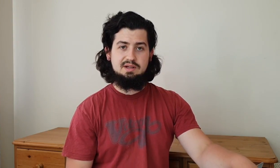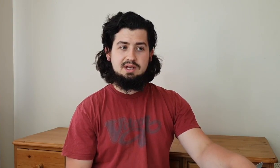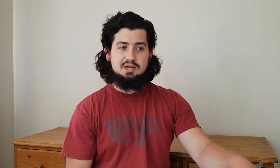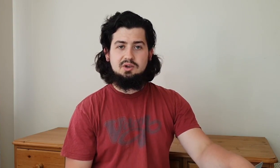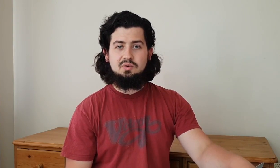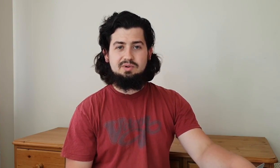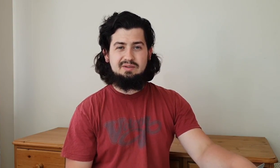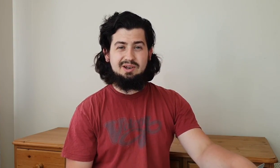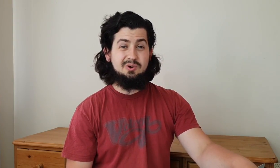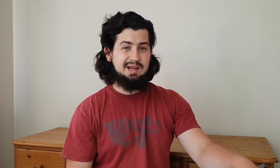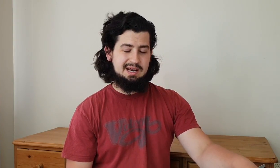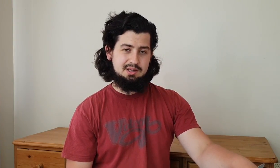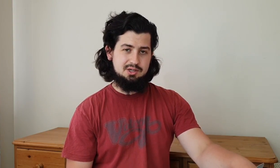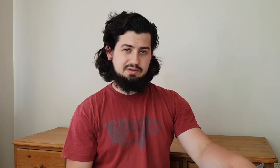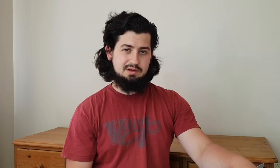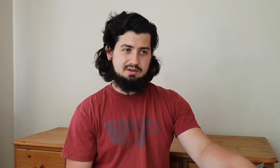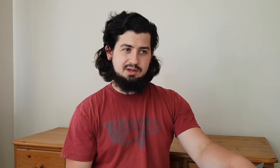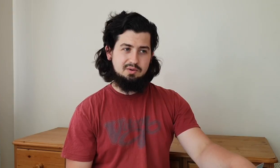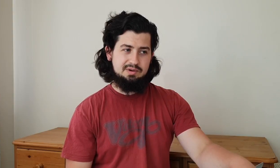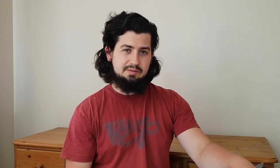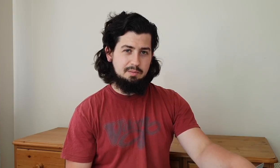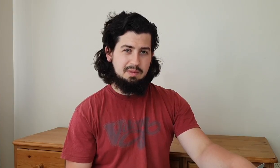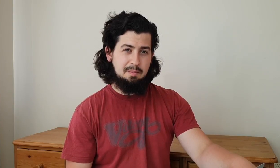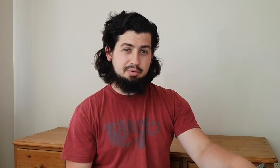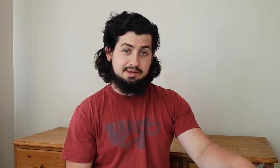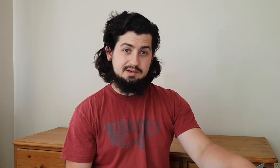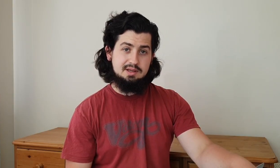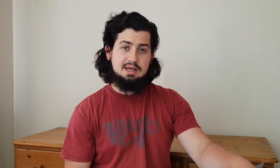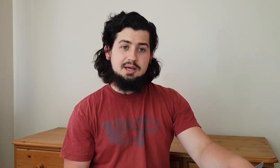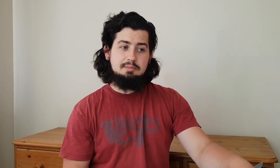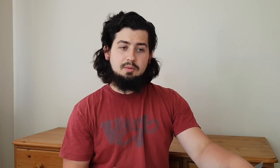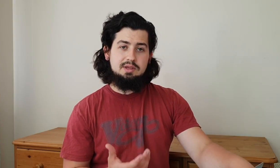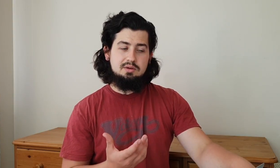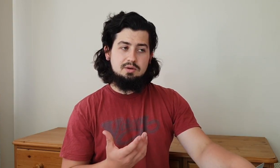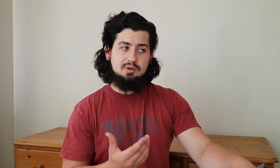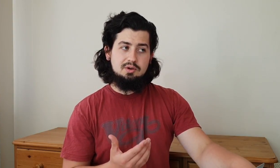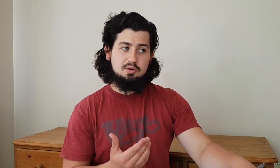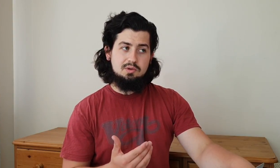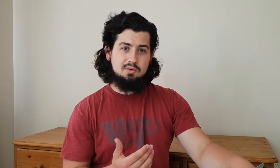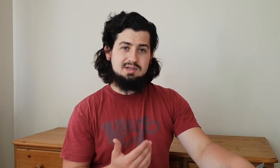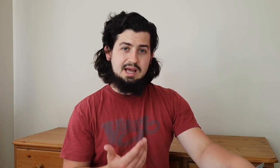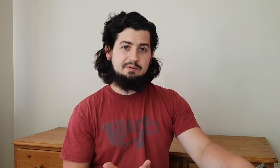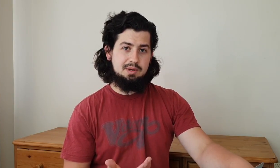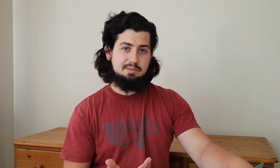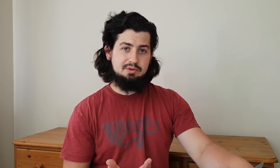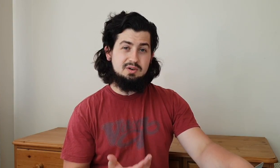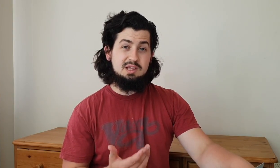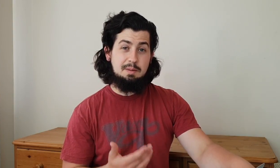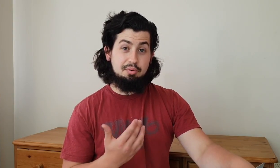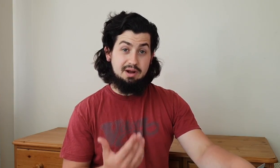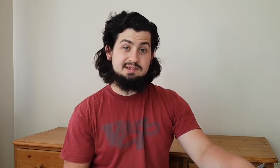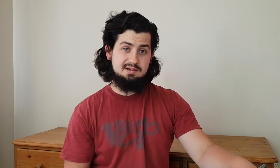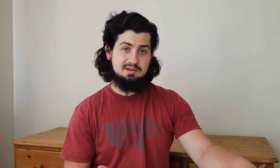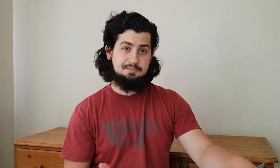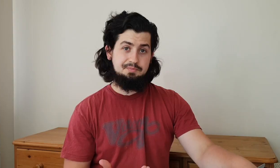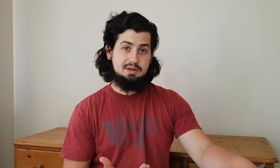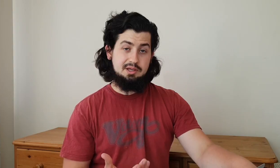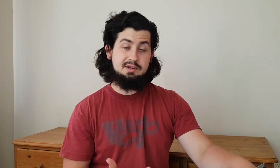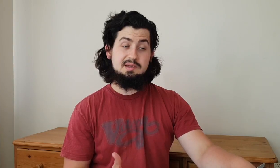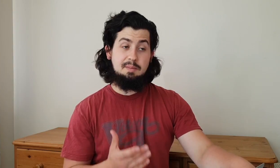you're not really even looking at each other like you're not really even that present but when when you sort of the deaf people you need to be present like you need to be